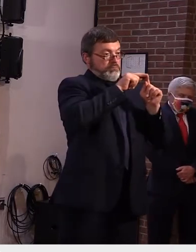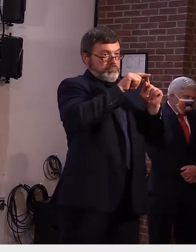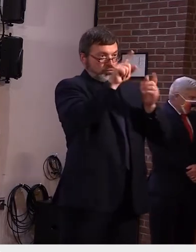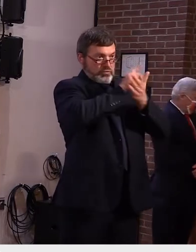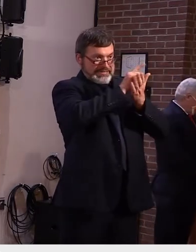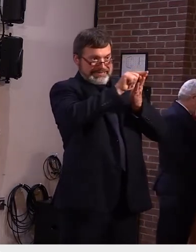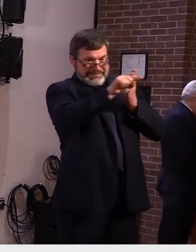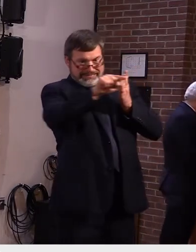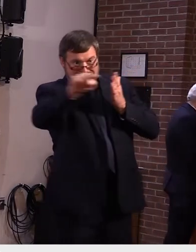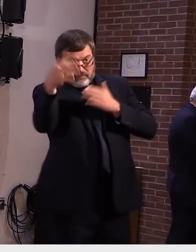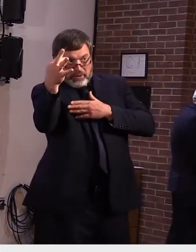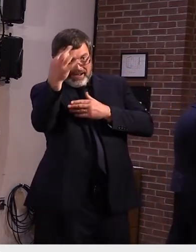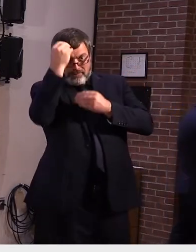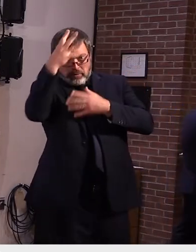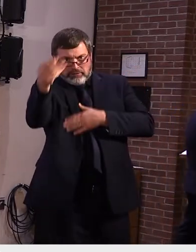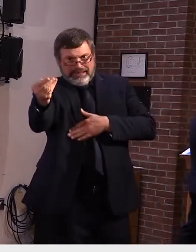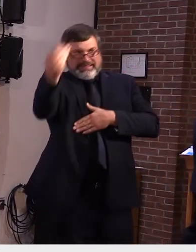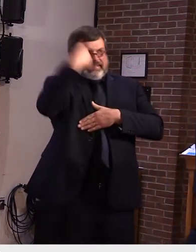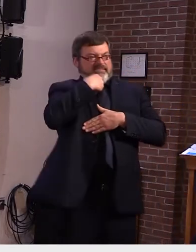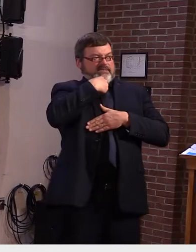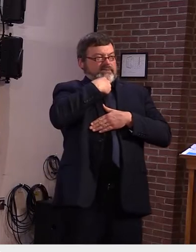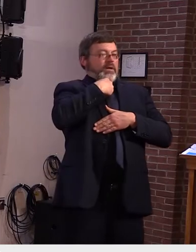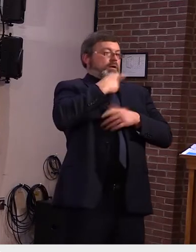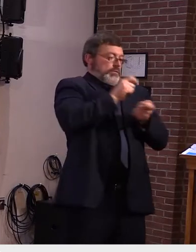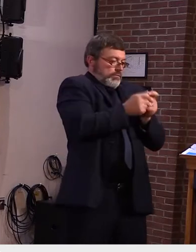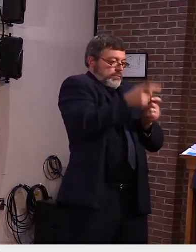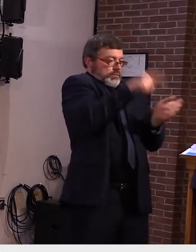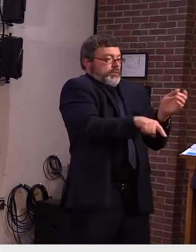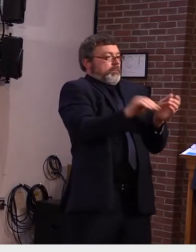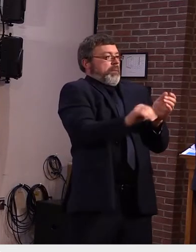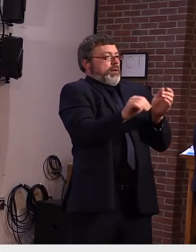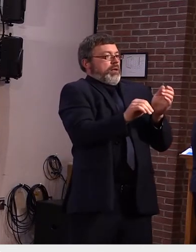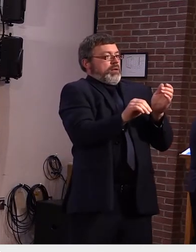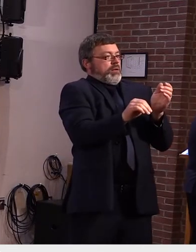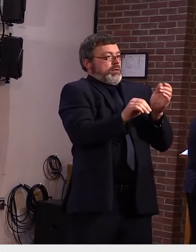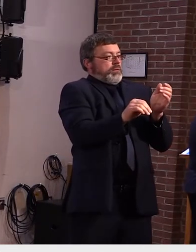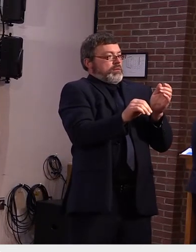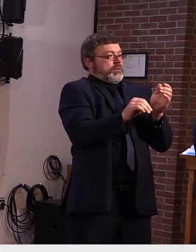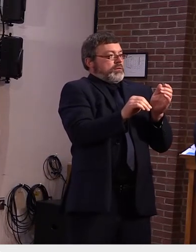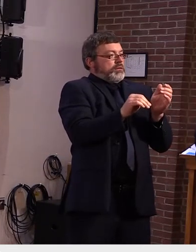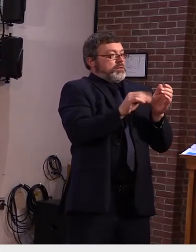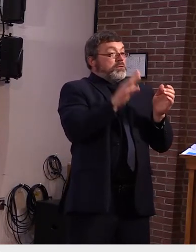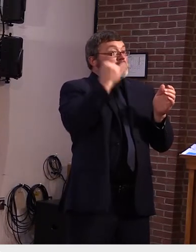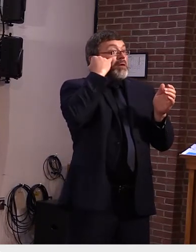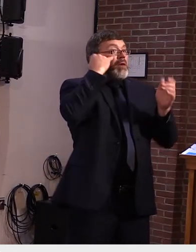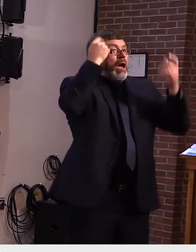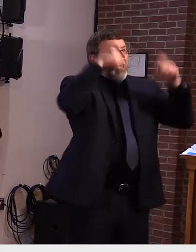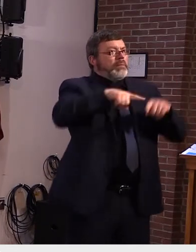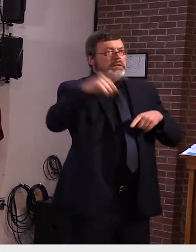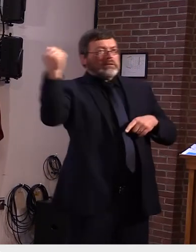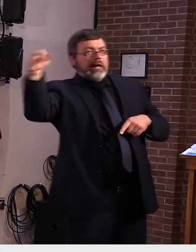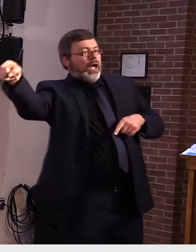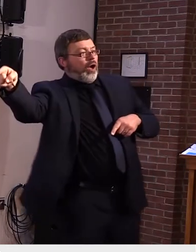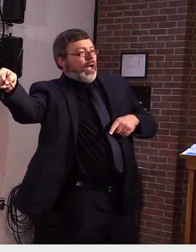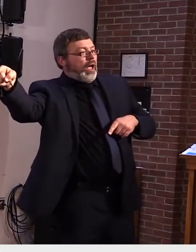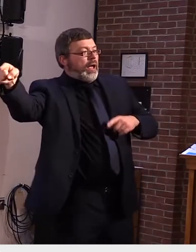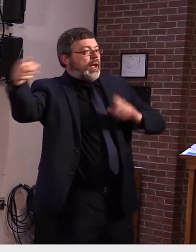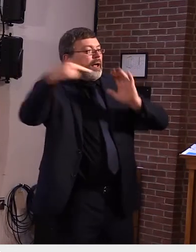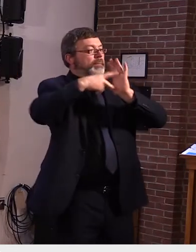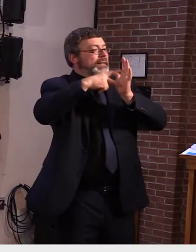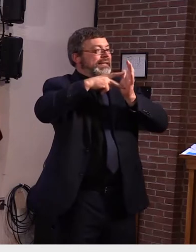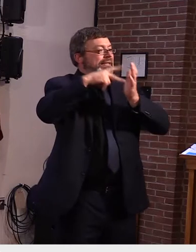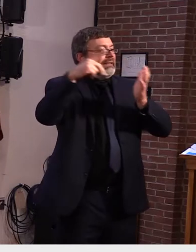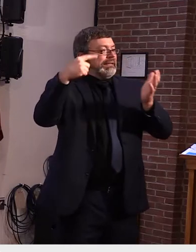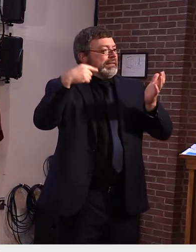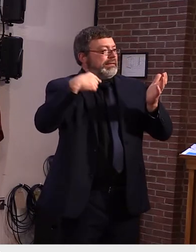you know if a case comes in on saturday or sunday we're not likely going to have all the information we need in order